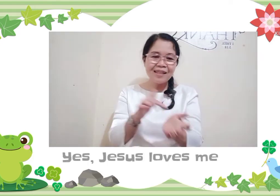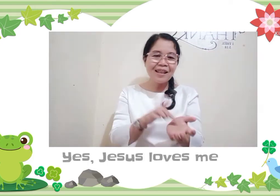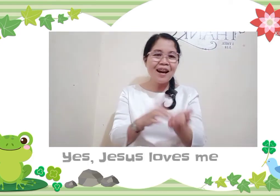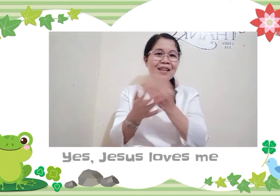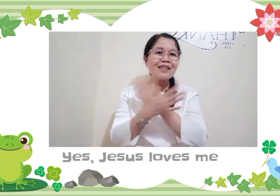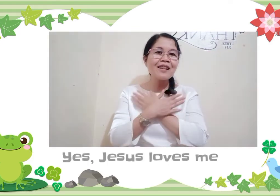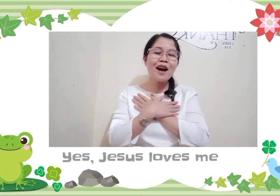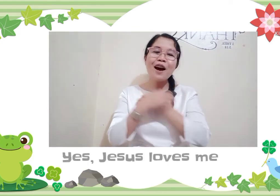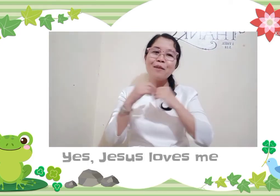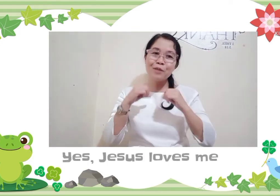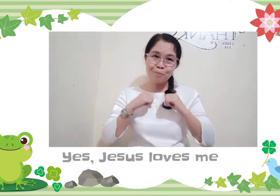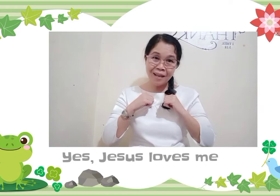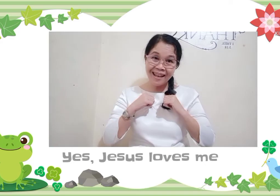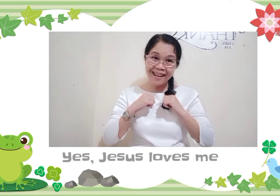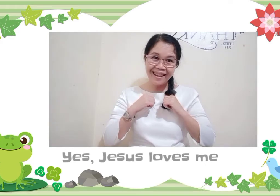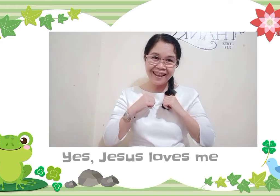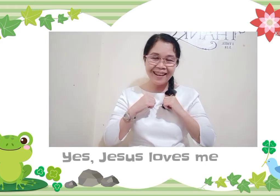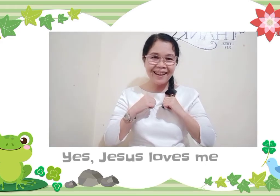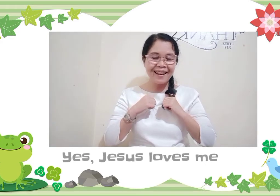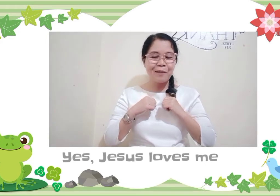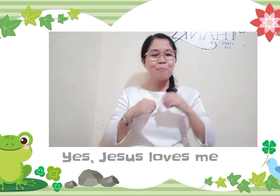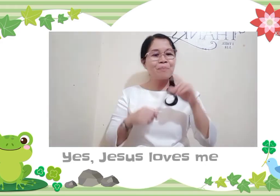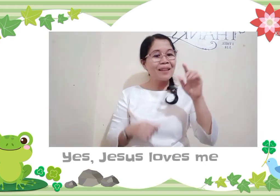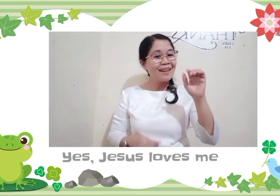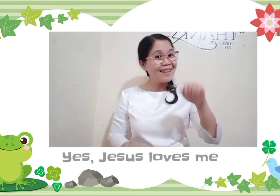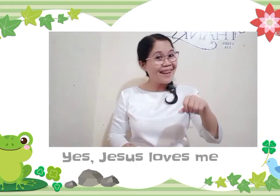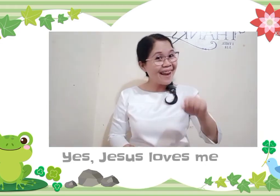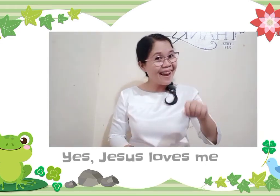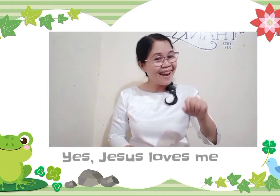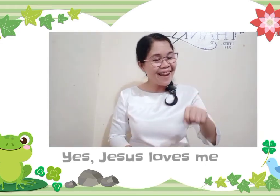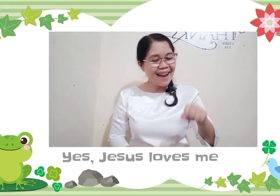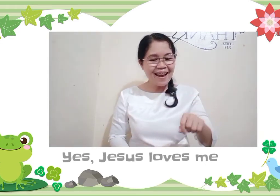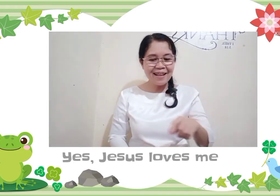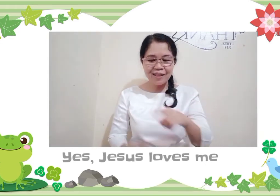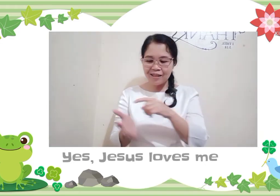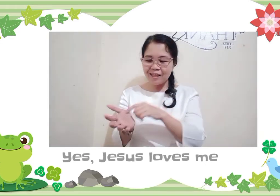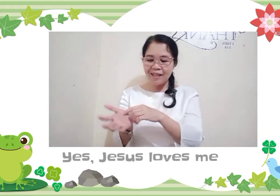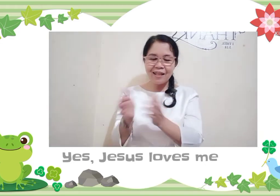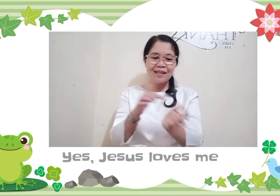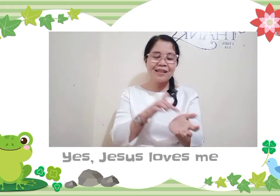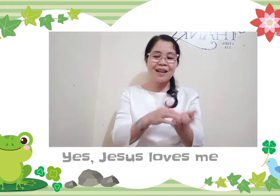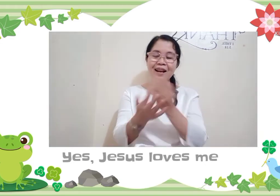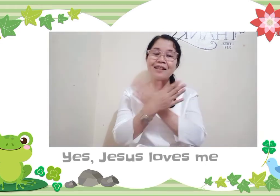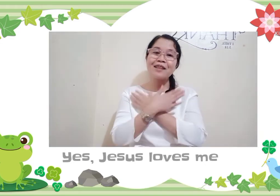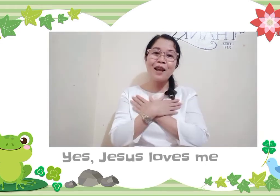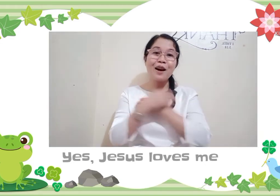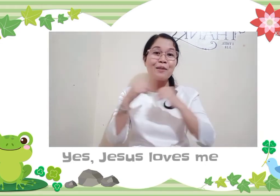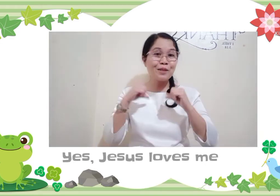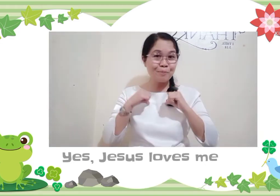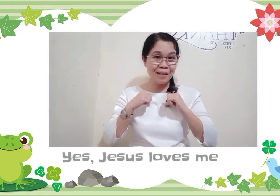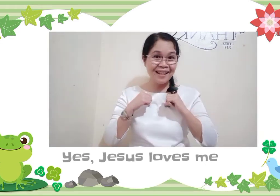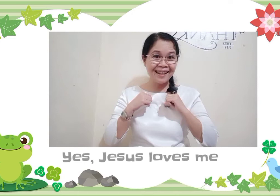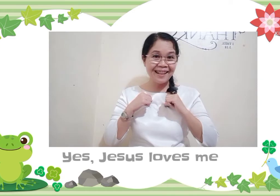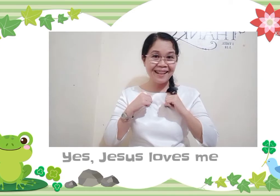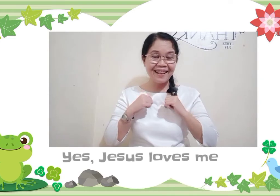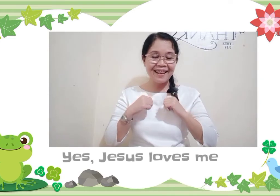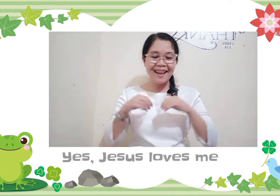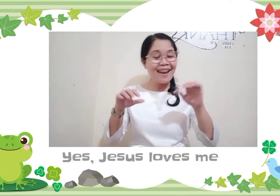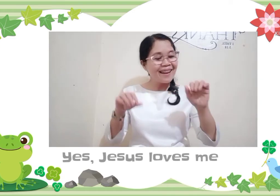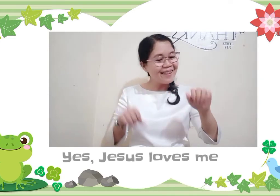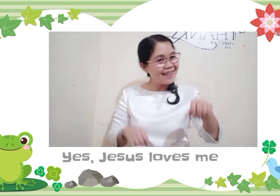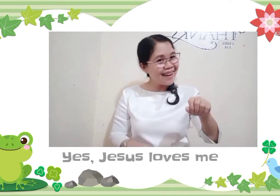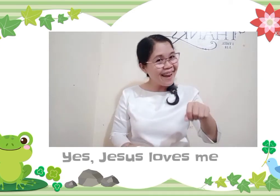Jesus loves me. Yes, Jesus loves me.